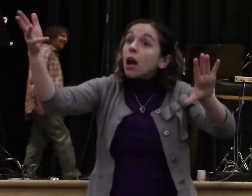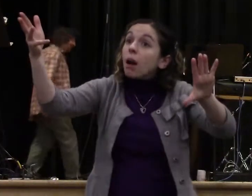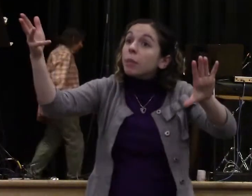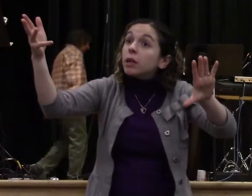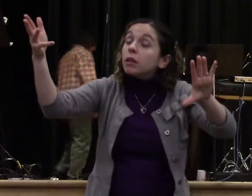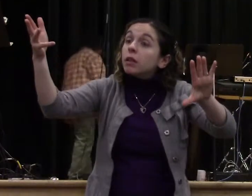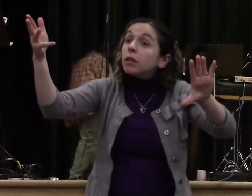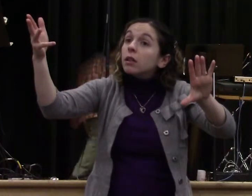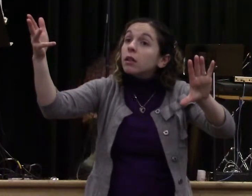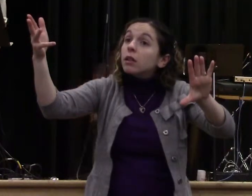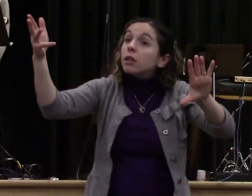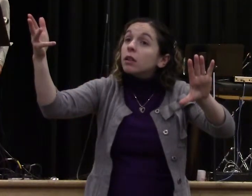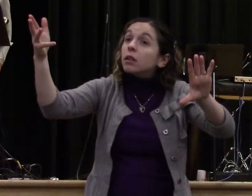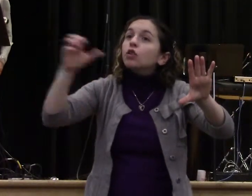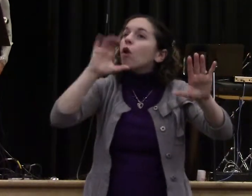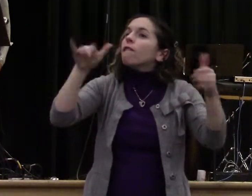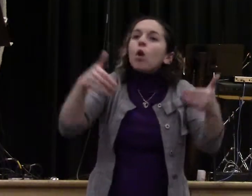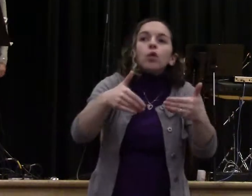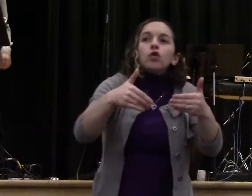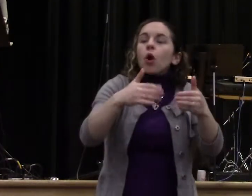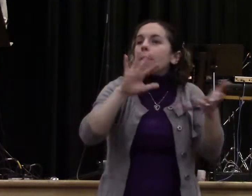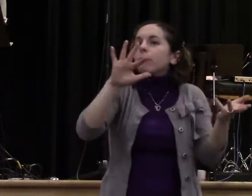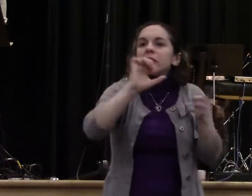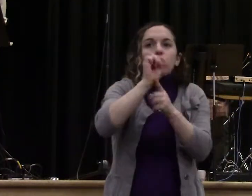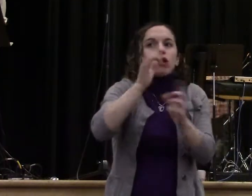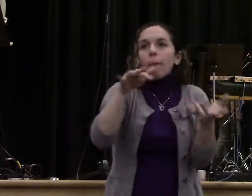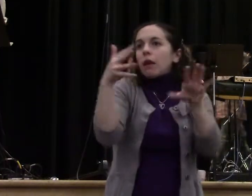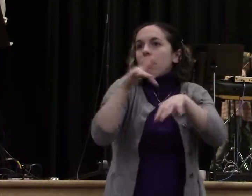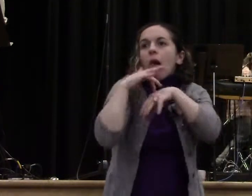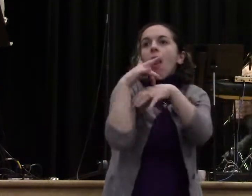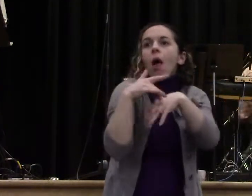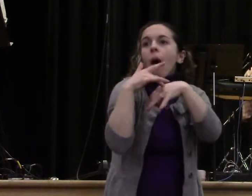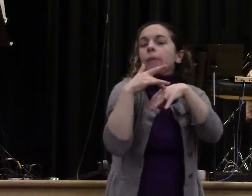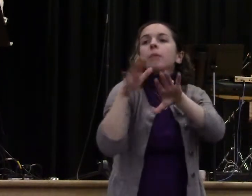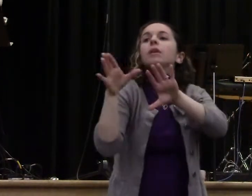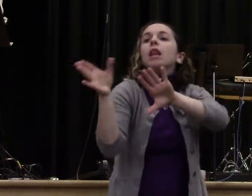not the mess of the mess makers. Now what does that mean?